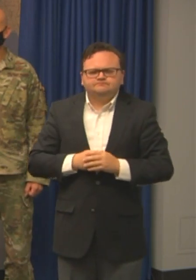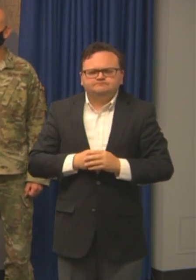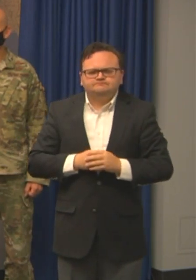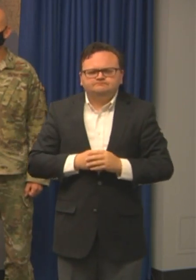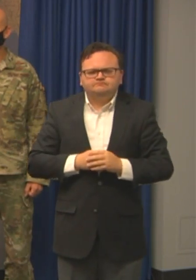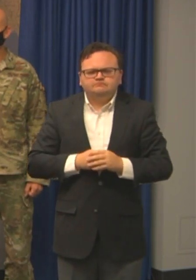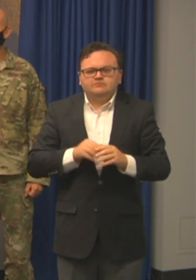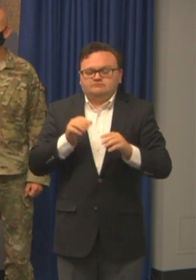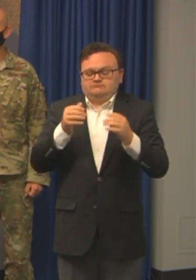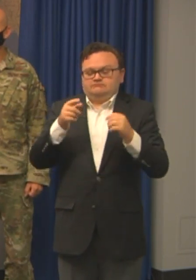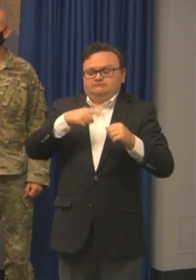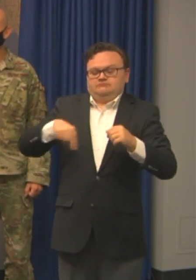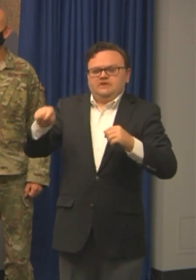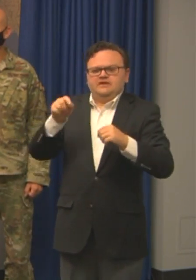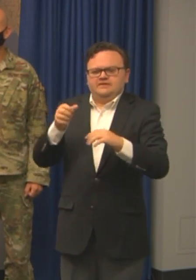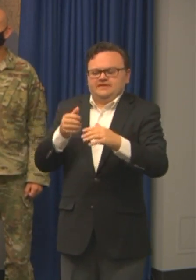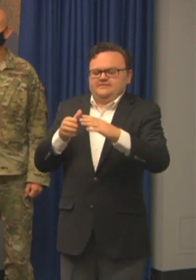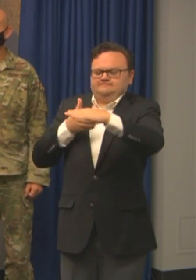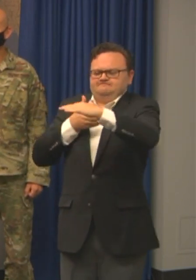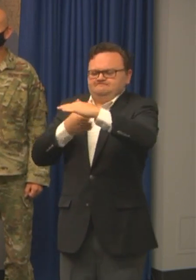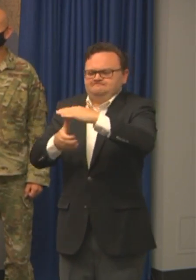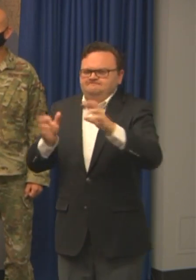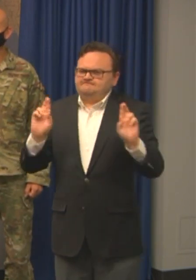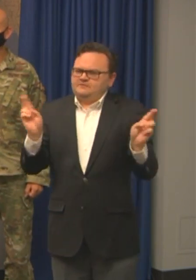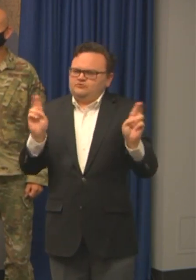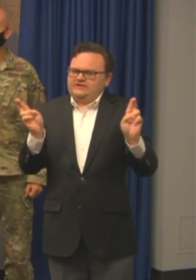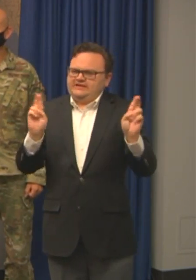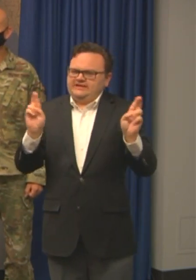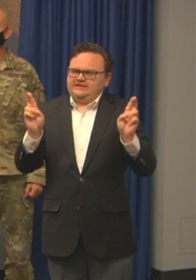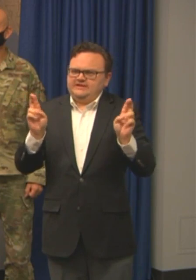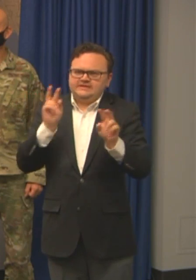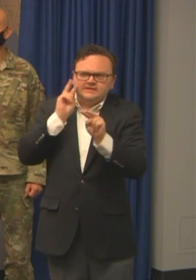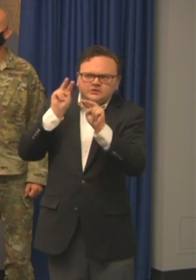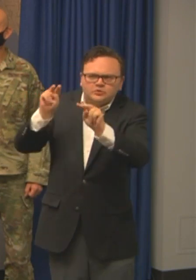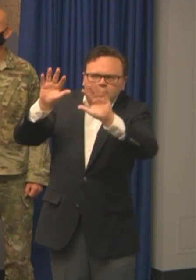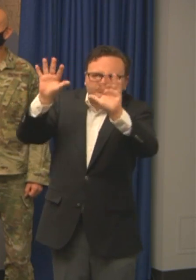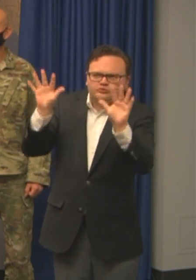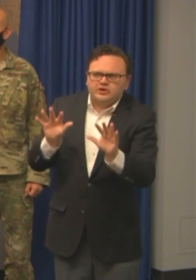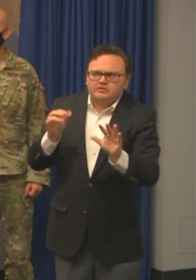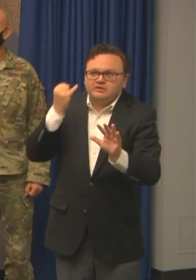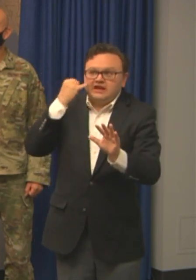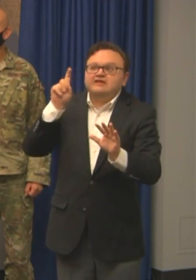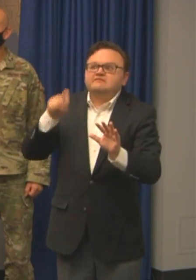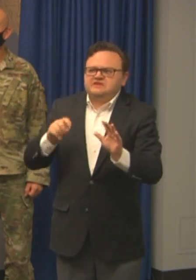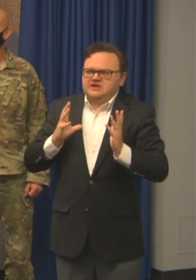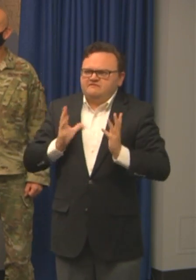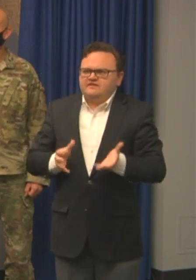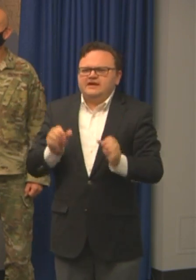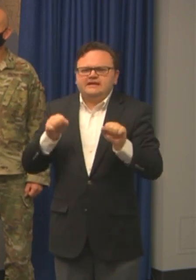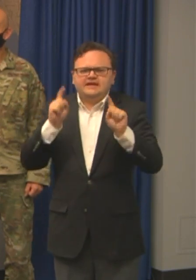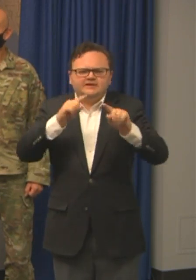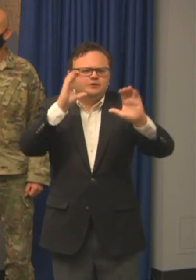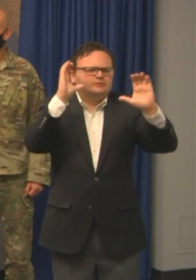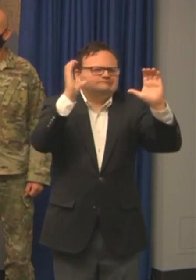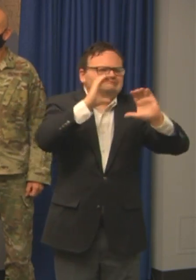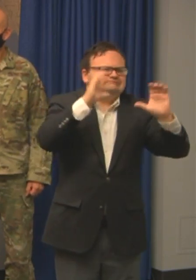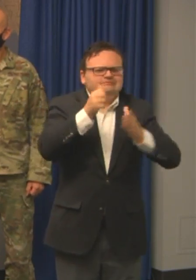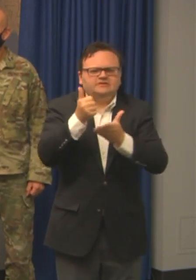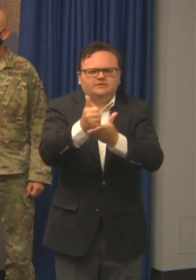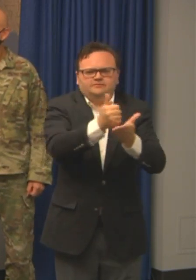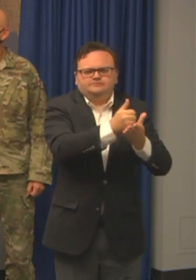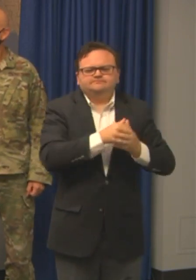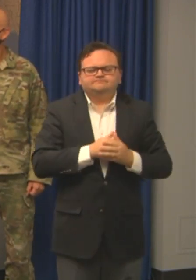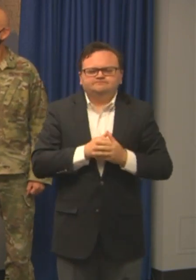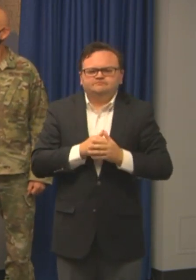shelter in place and be ready to respond to assigned areas as weather conditions allow. Florida Highway Patrol is also closely monitoring